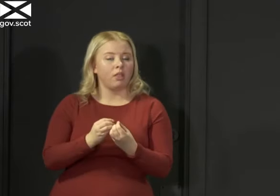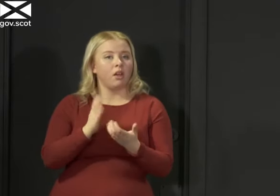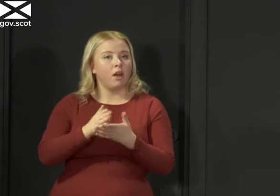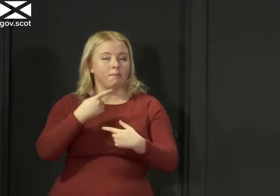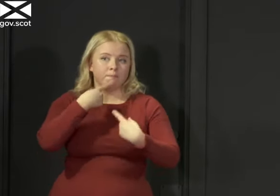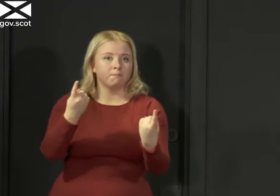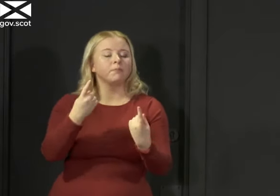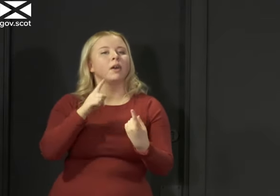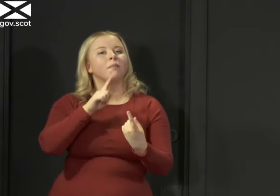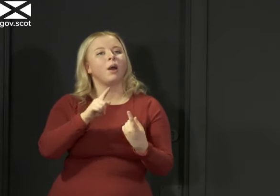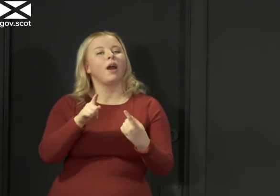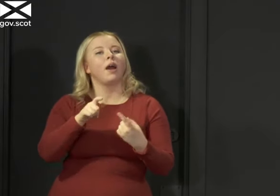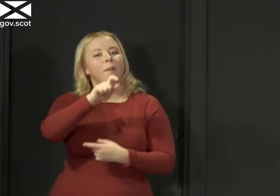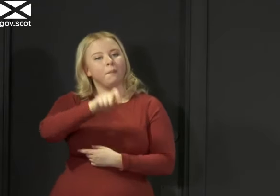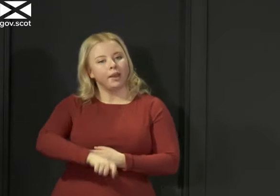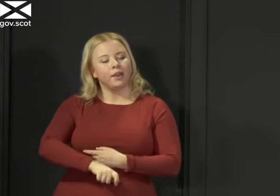patient